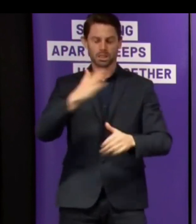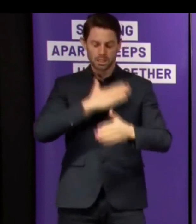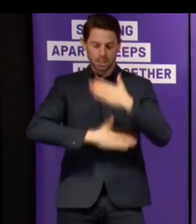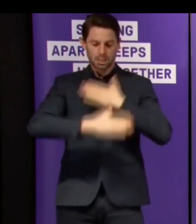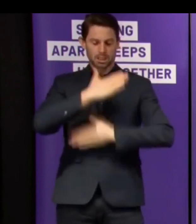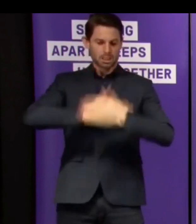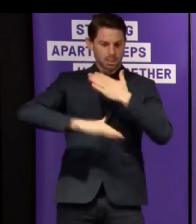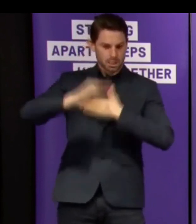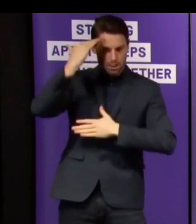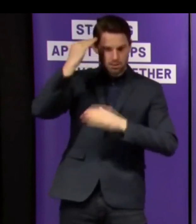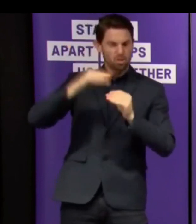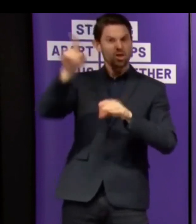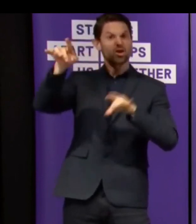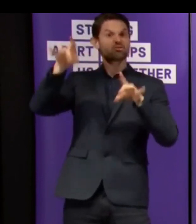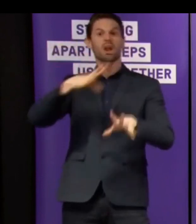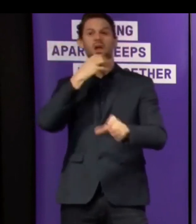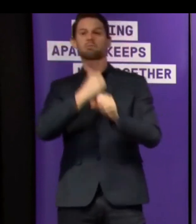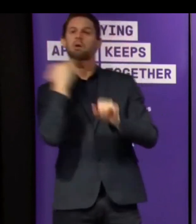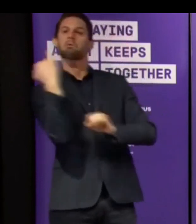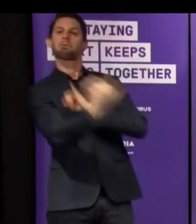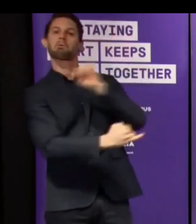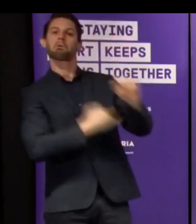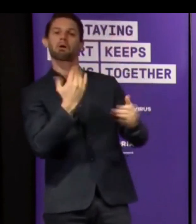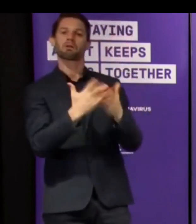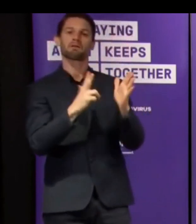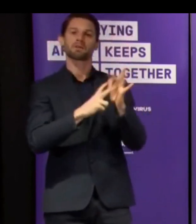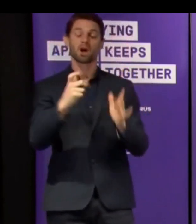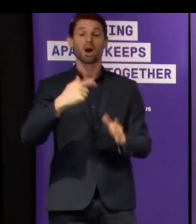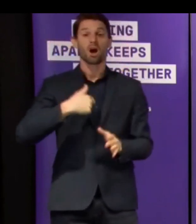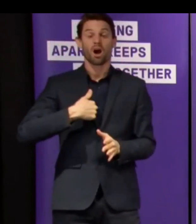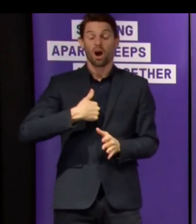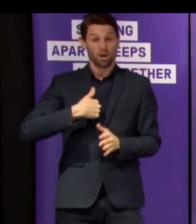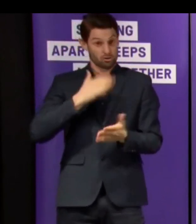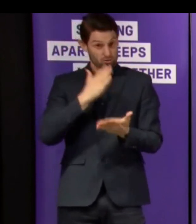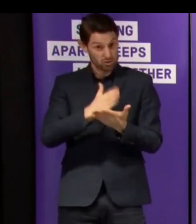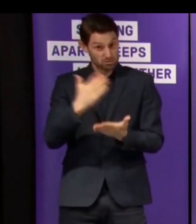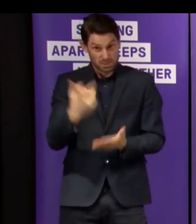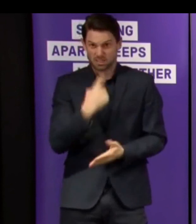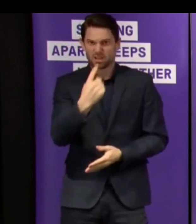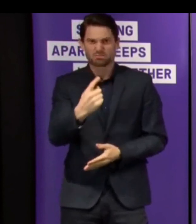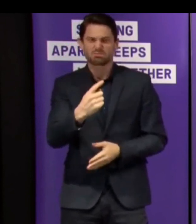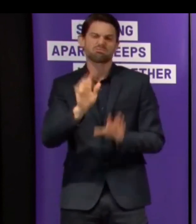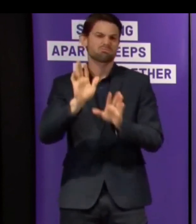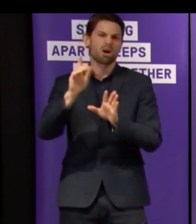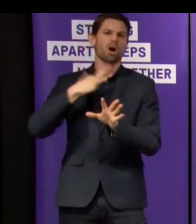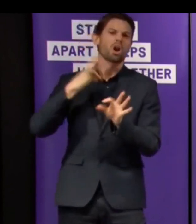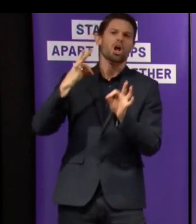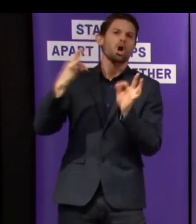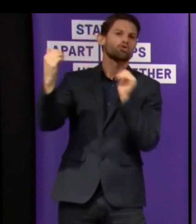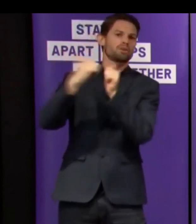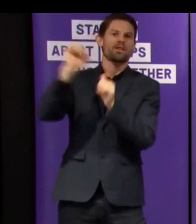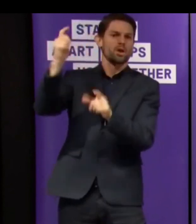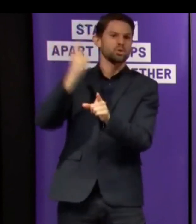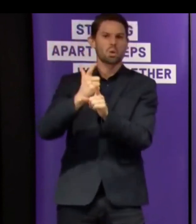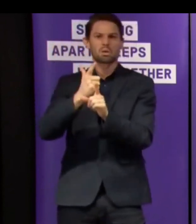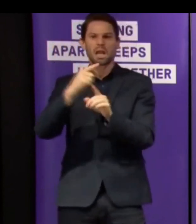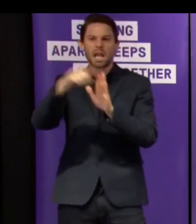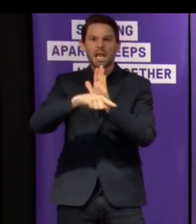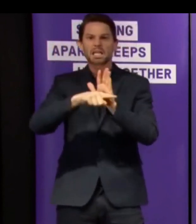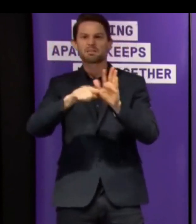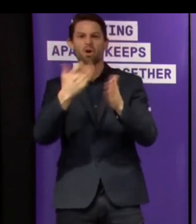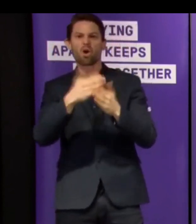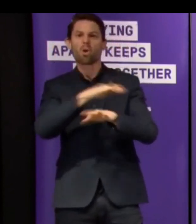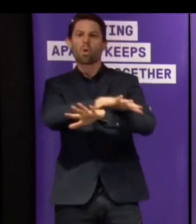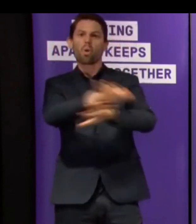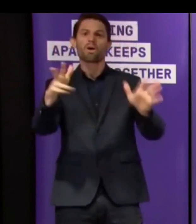enormous sacrifices. We are so, I am so proud of everything that Victorians have done. And just